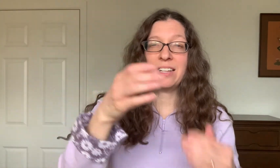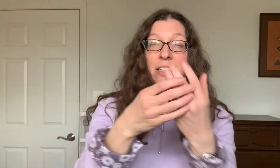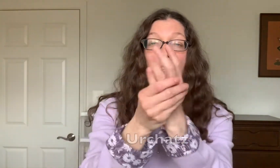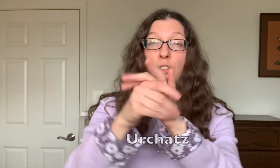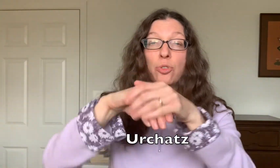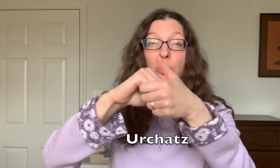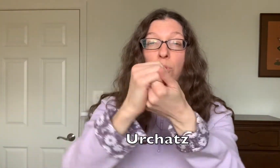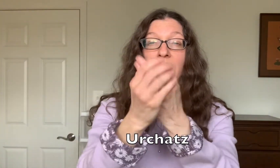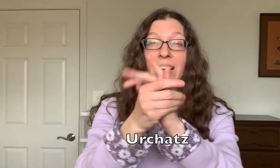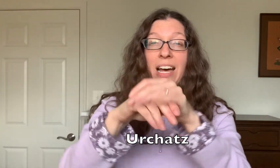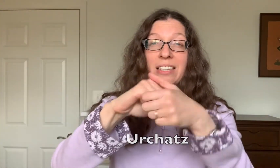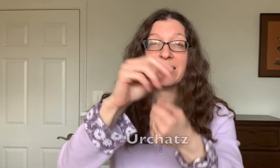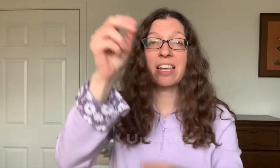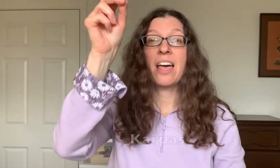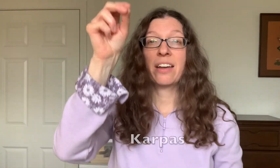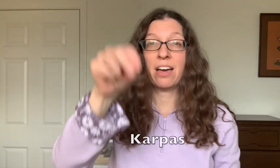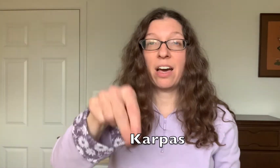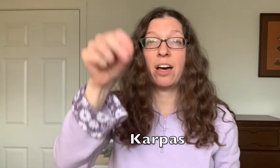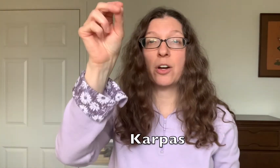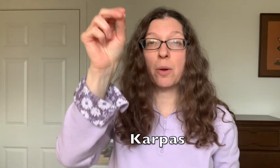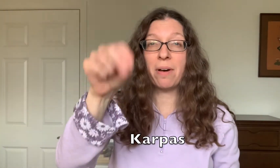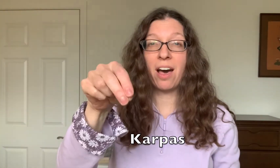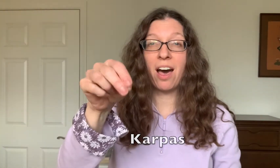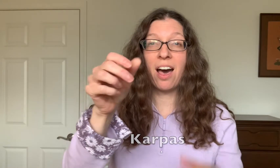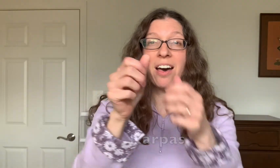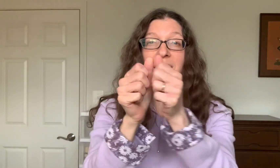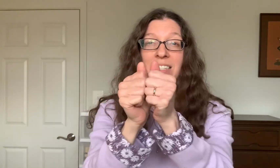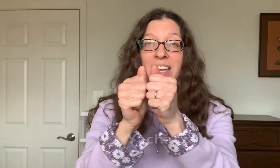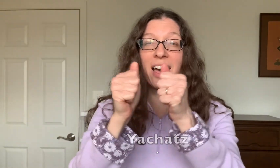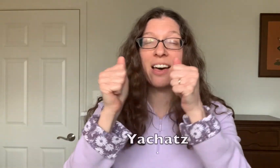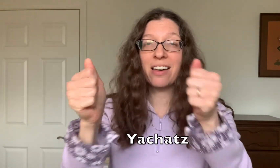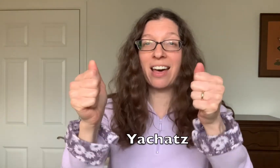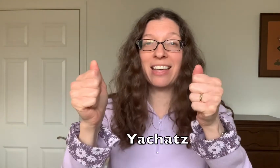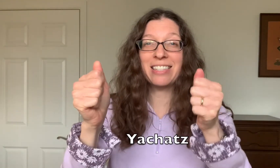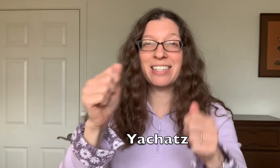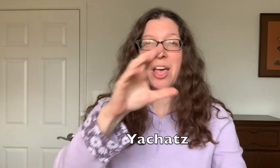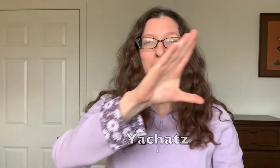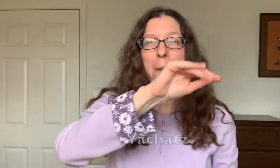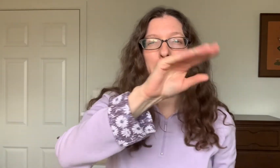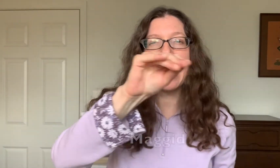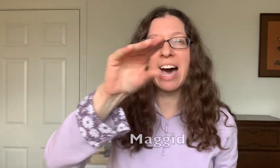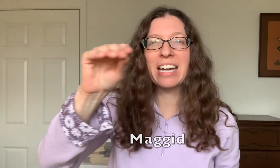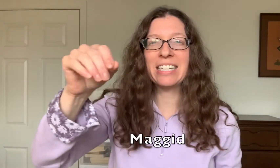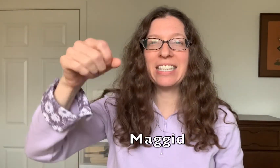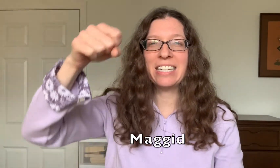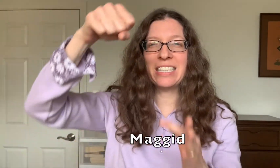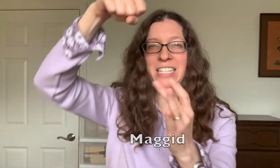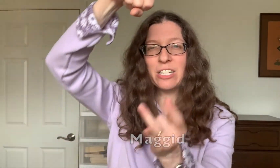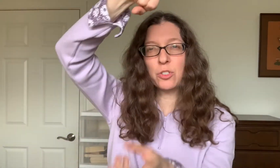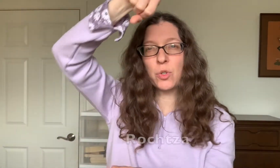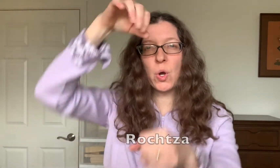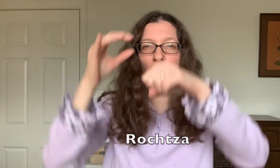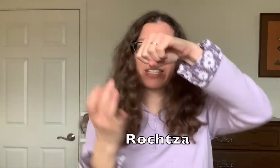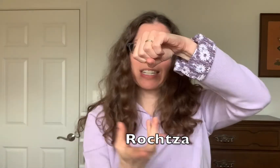Kadeh Shurchatz, Karpas Yachatz, Magid, Rochatz,